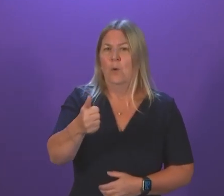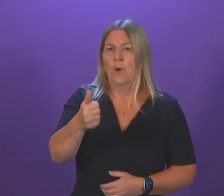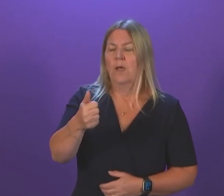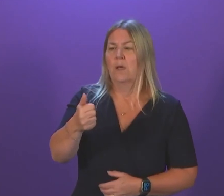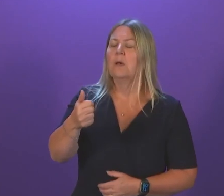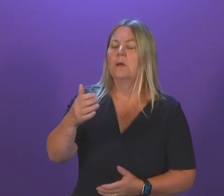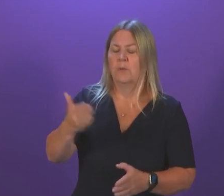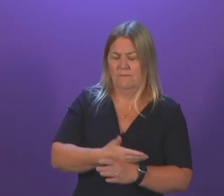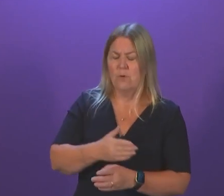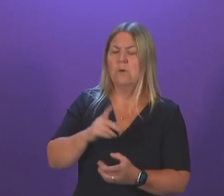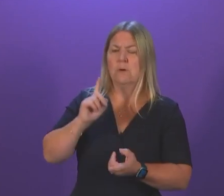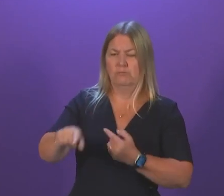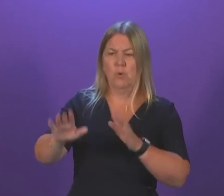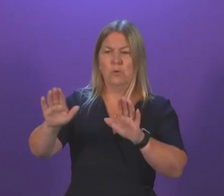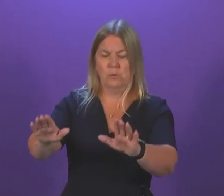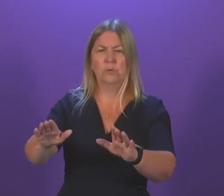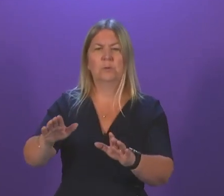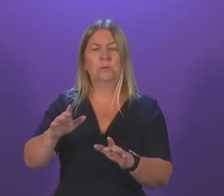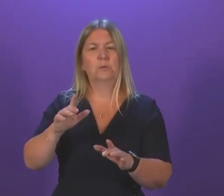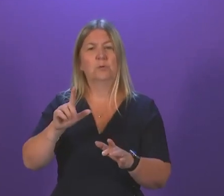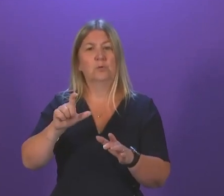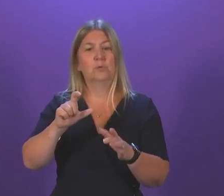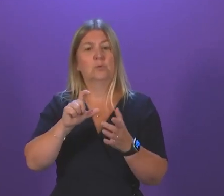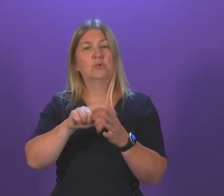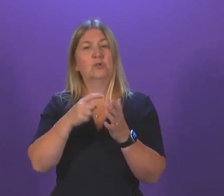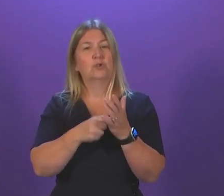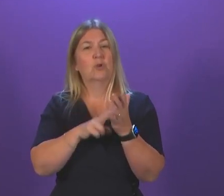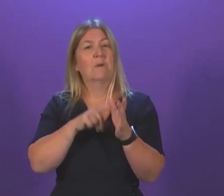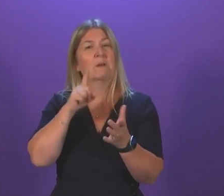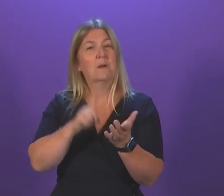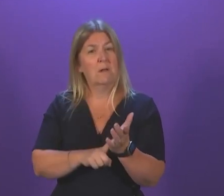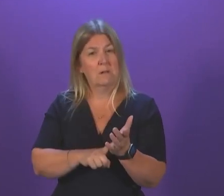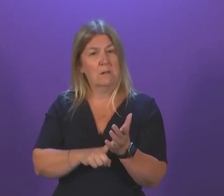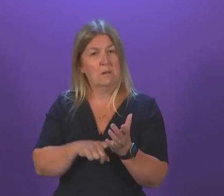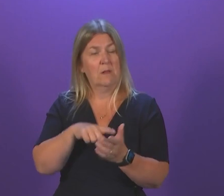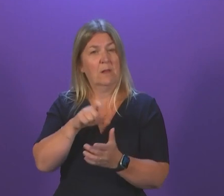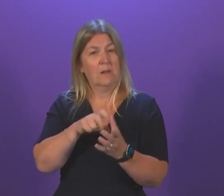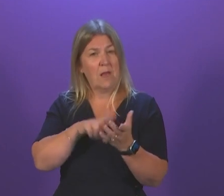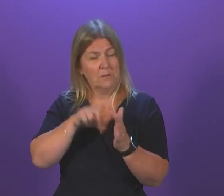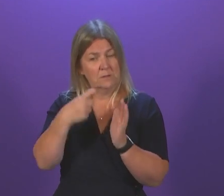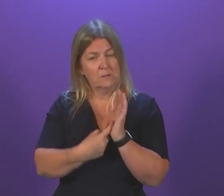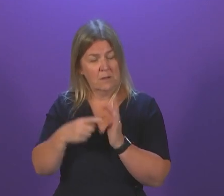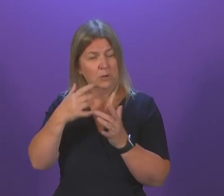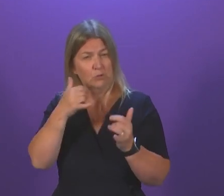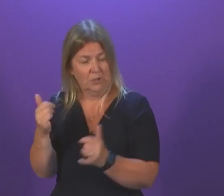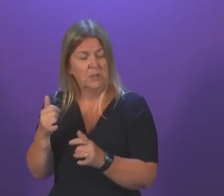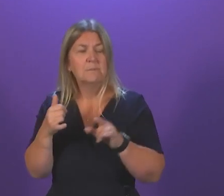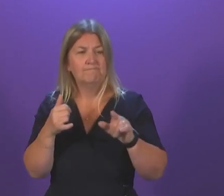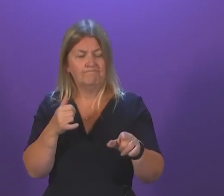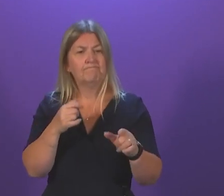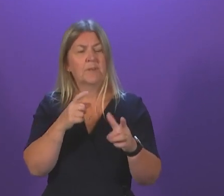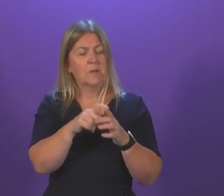I just complete the answer? Because Douglas Ross did go back to himself in his last question on A&E.